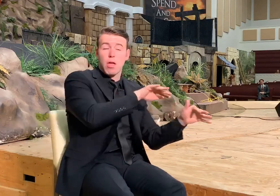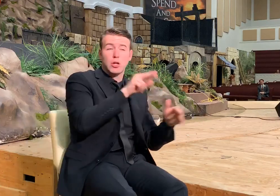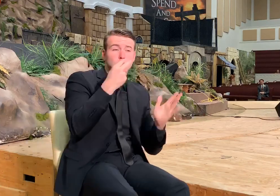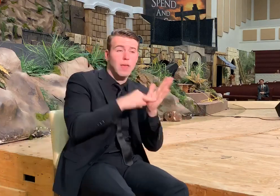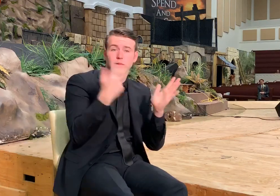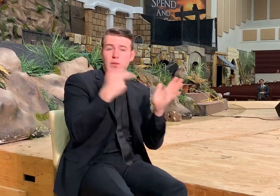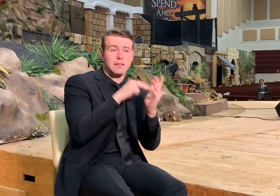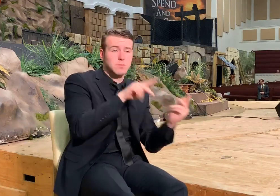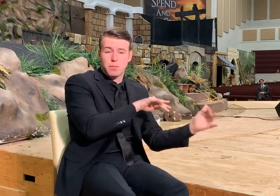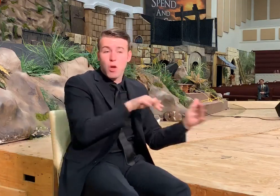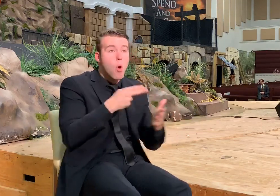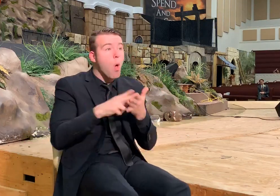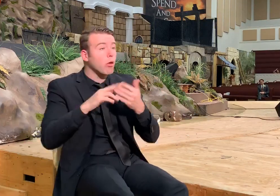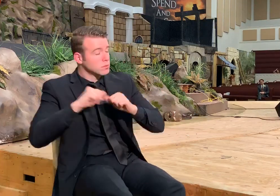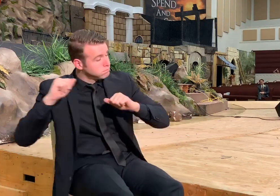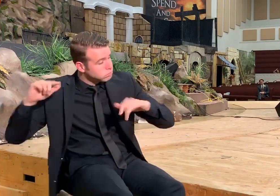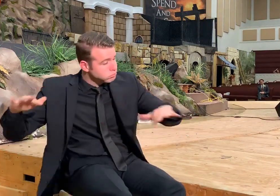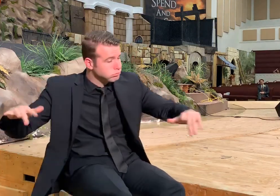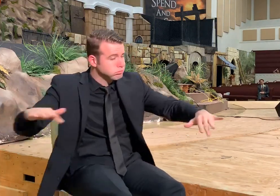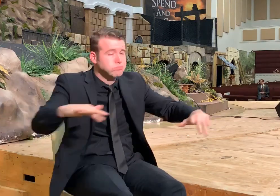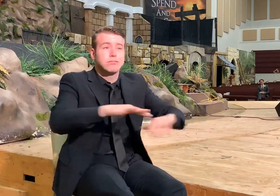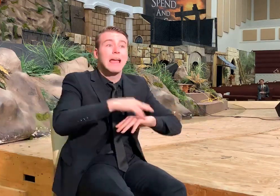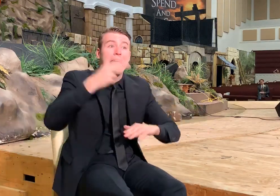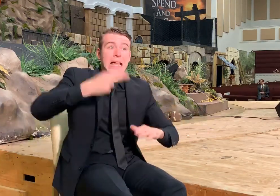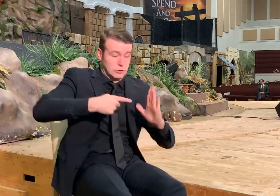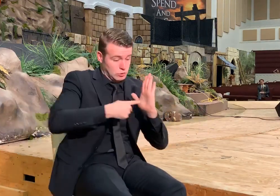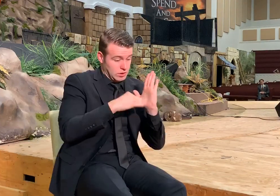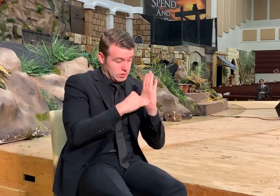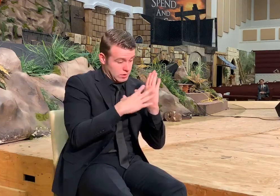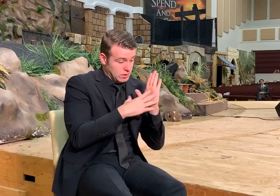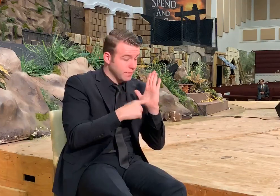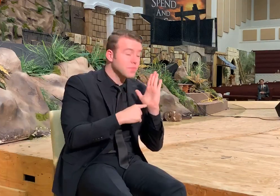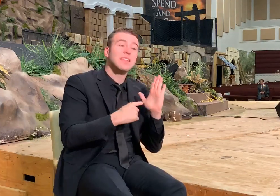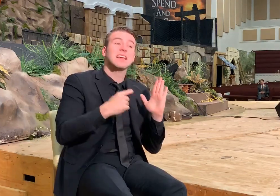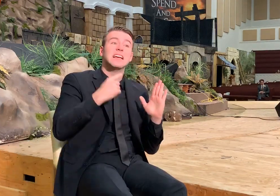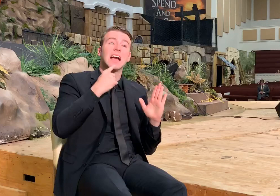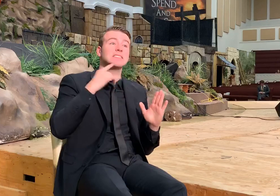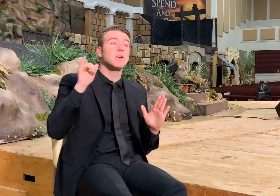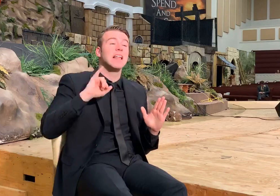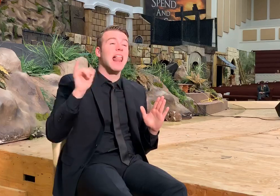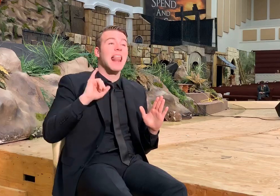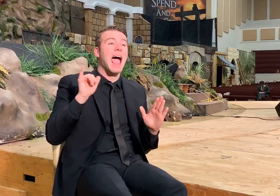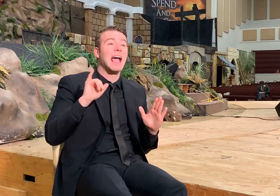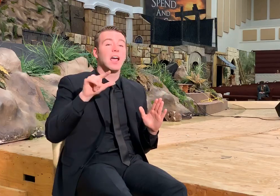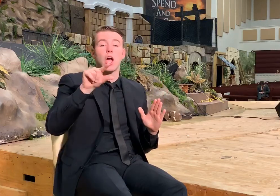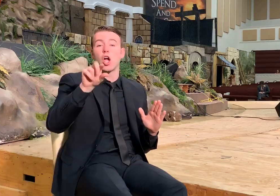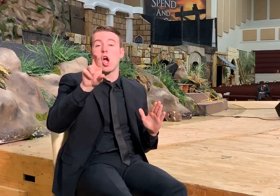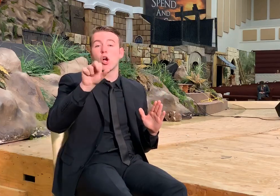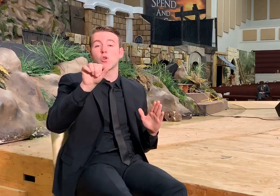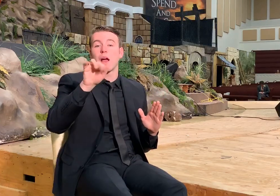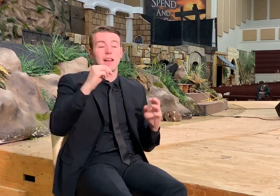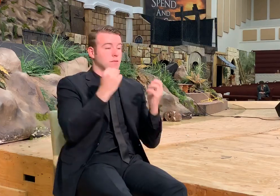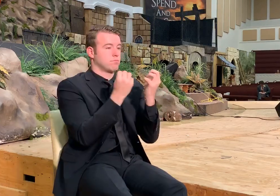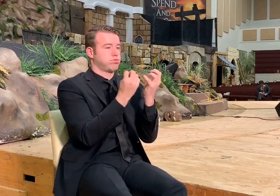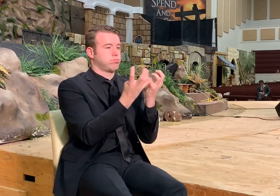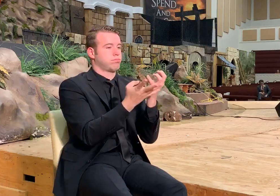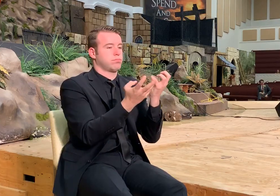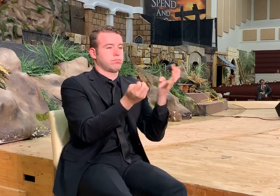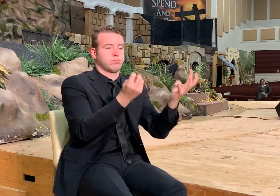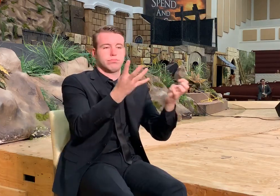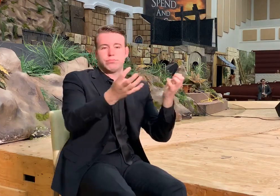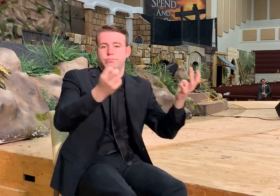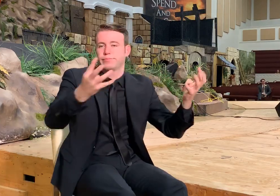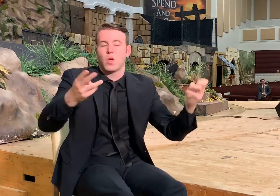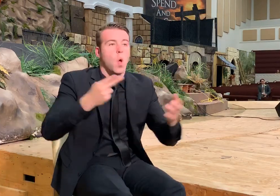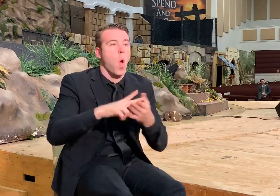meetings. Uh, and it was, and, and the history books say it was like, it was like, it was like mowing down green. The people would start up,